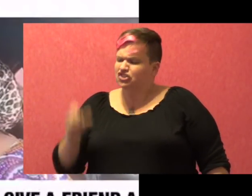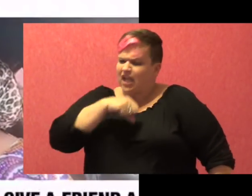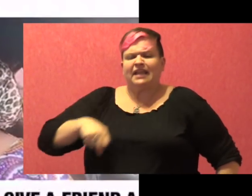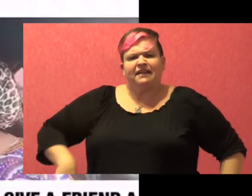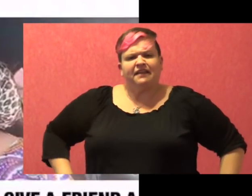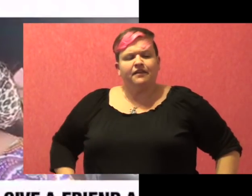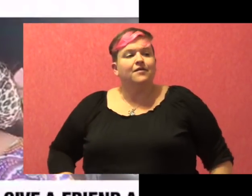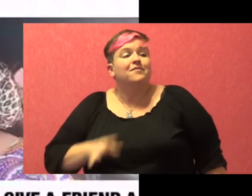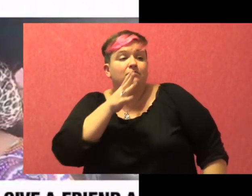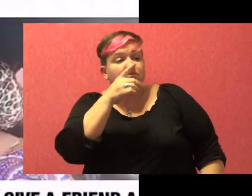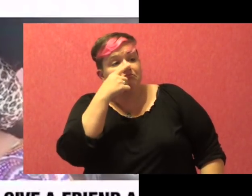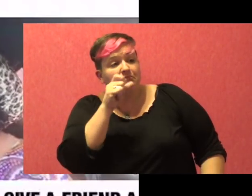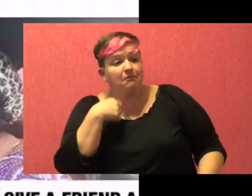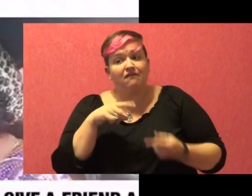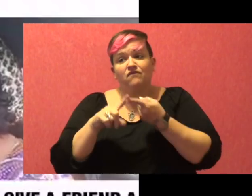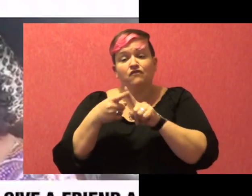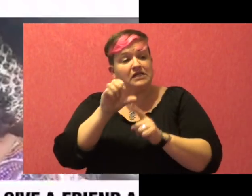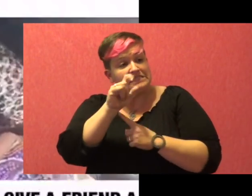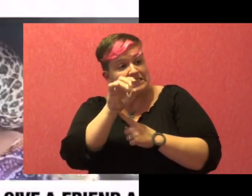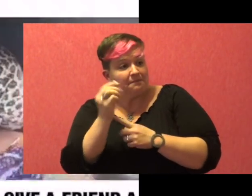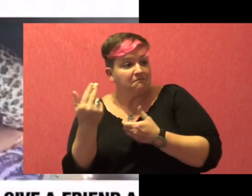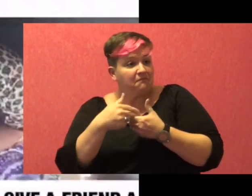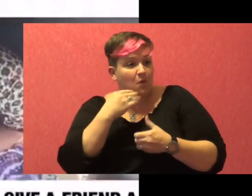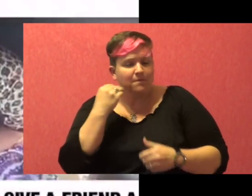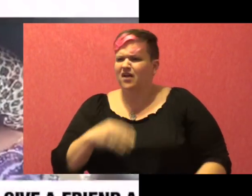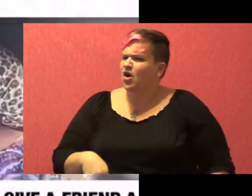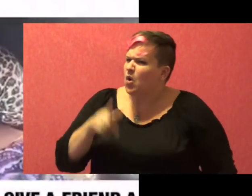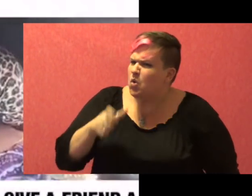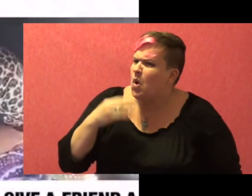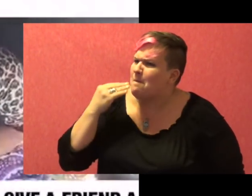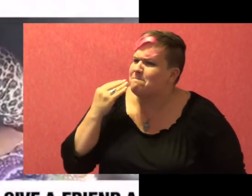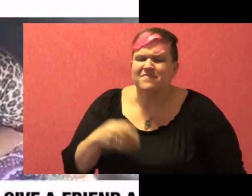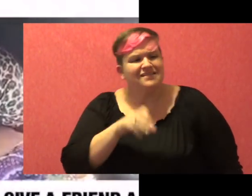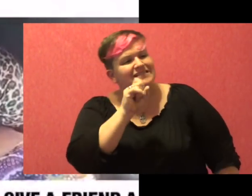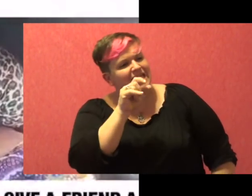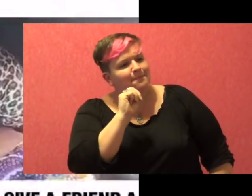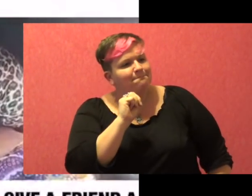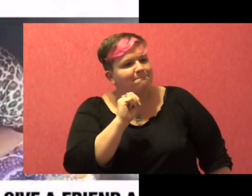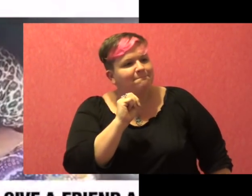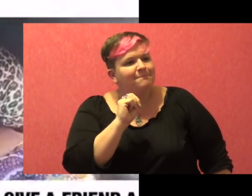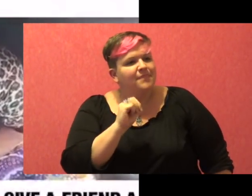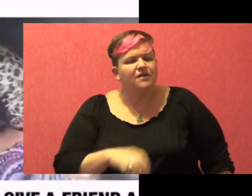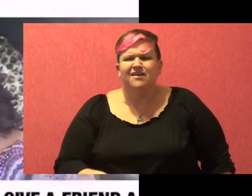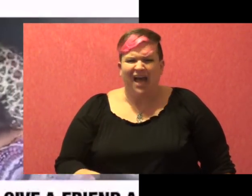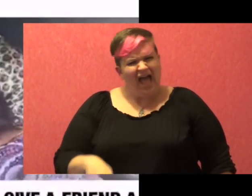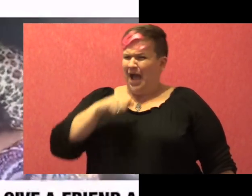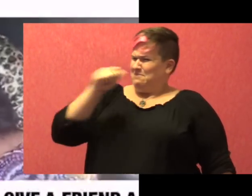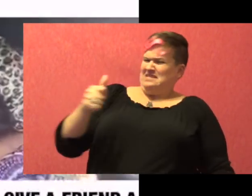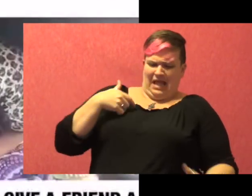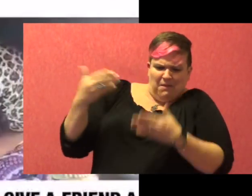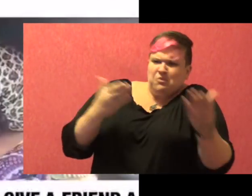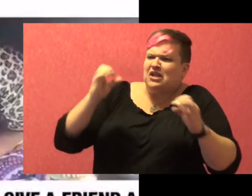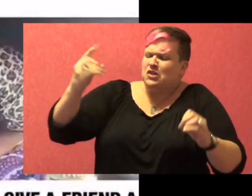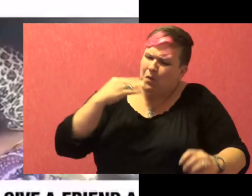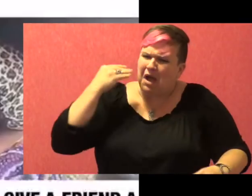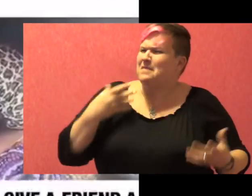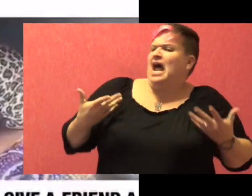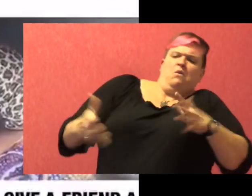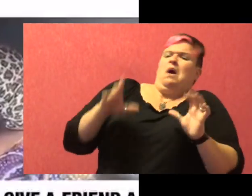Shit. Mama, can you take my friend Slim home? Take O home? Slim. I'm not taking nobody home, hell, I bet I wanted to